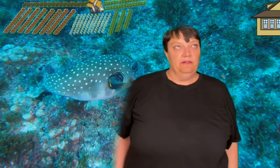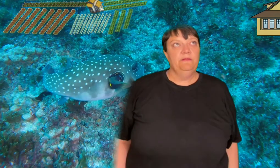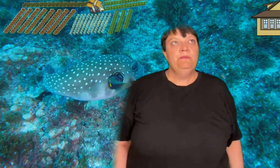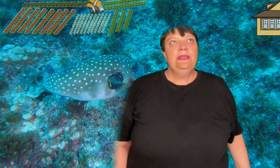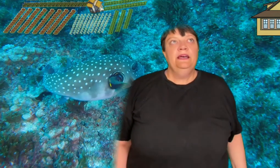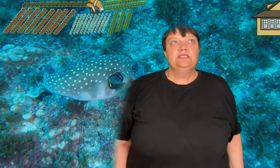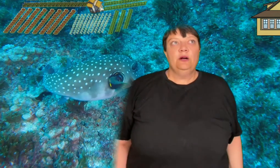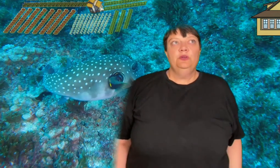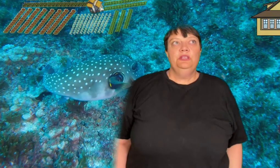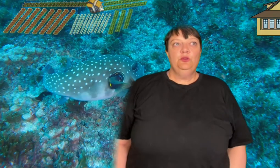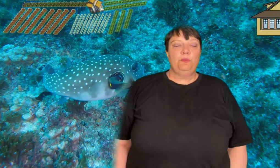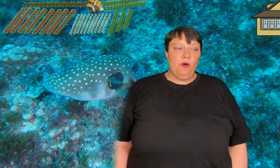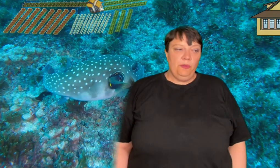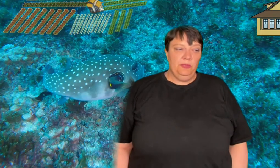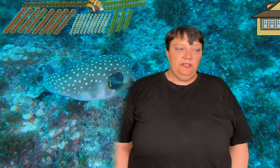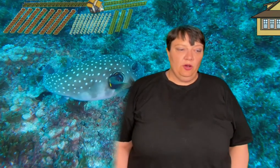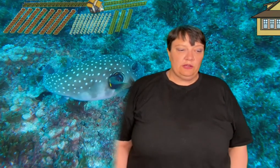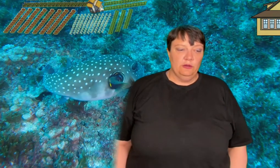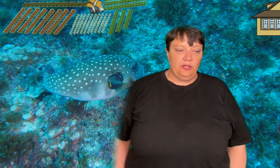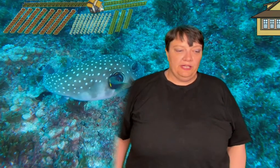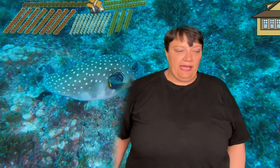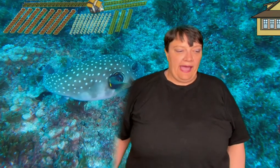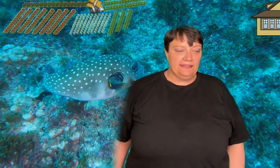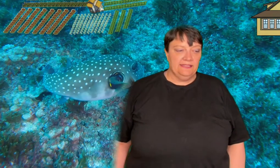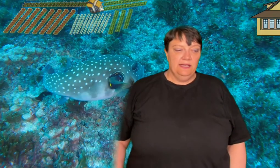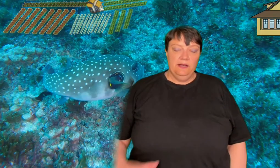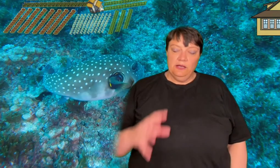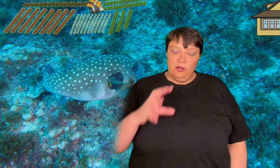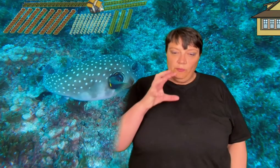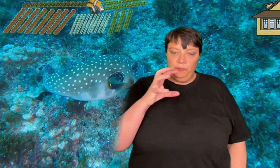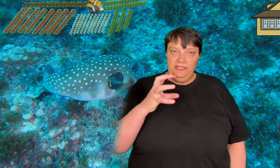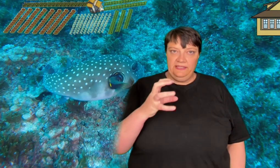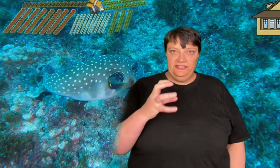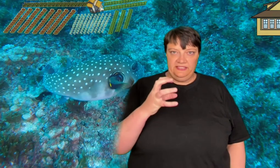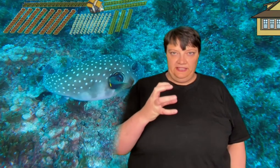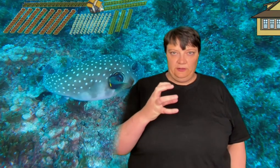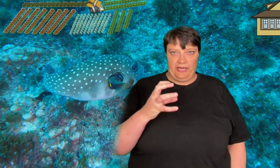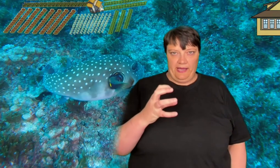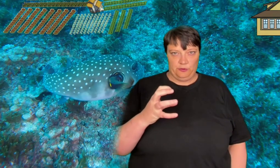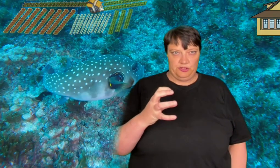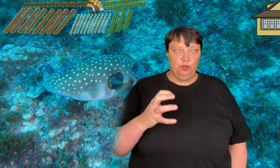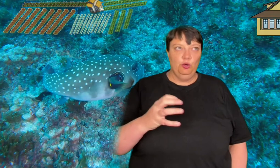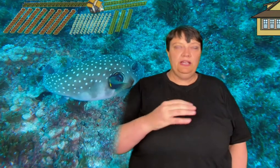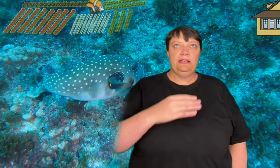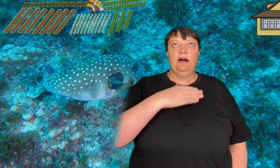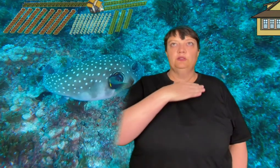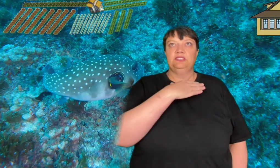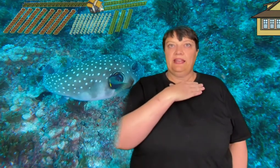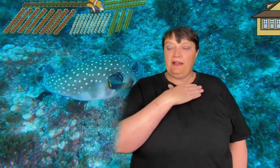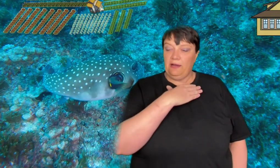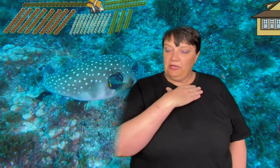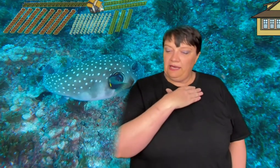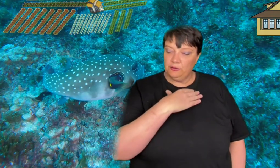above. So you're probably not looking at completely sealed houses, you're looking at